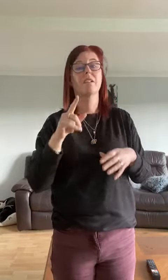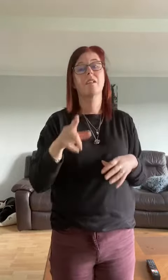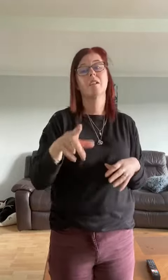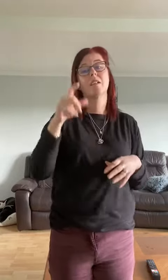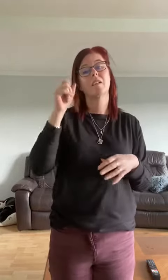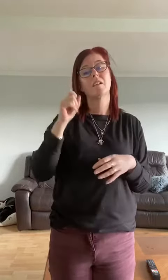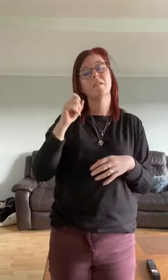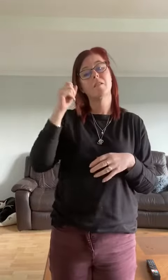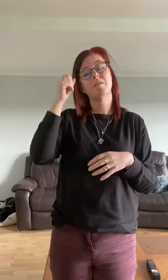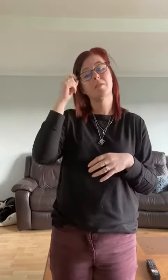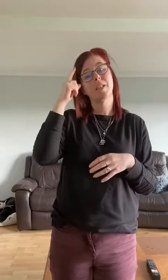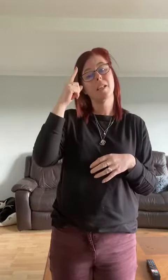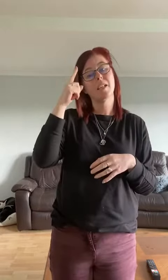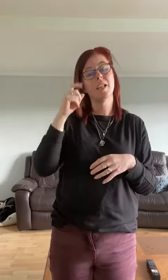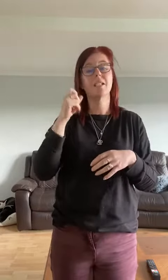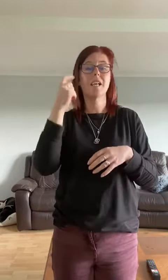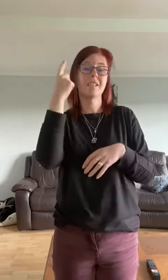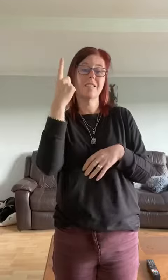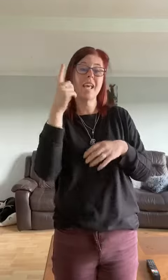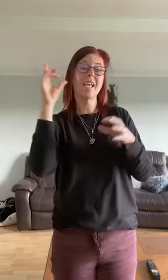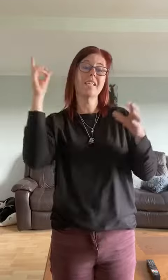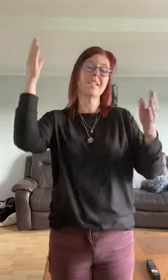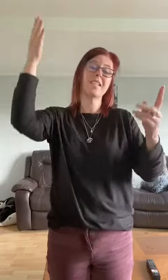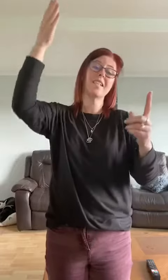You're gonna see this on yesterday